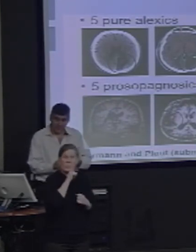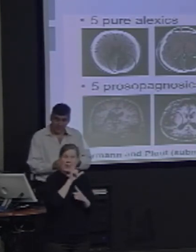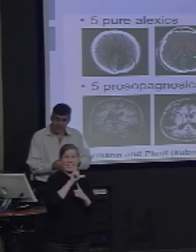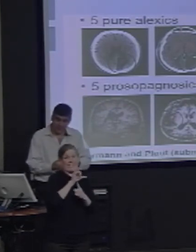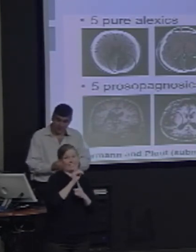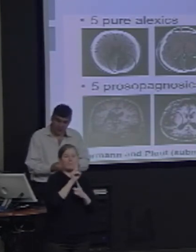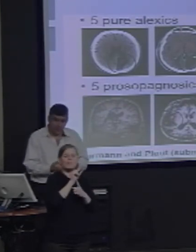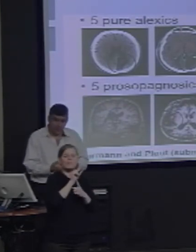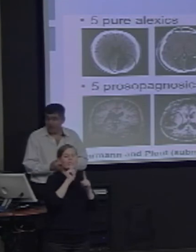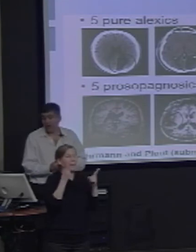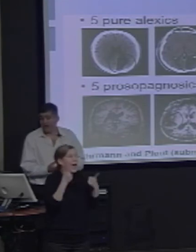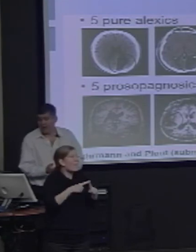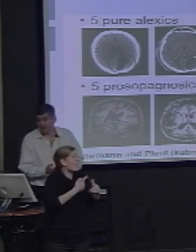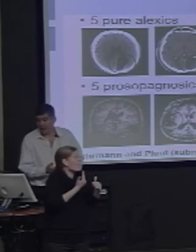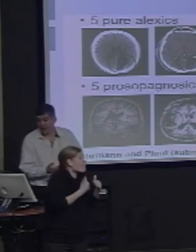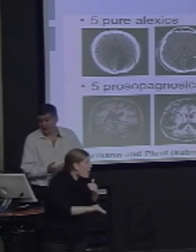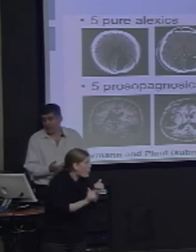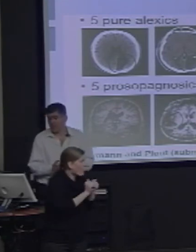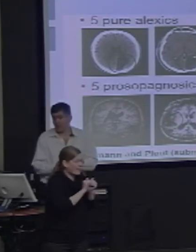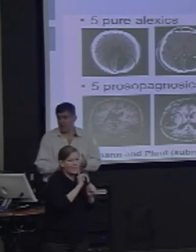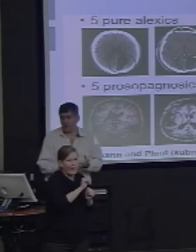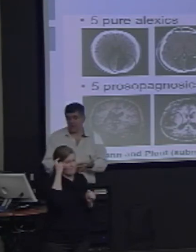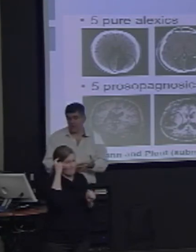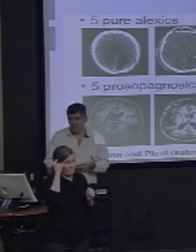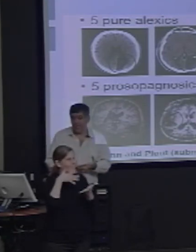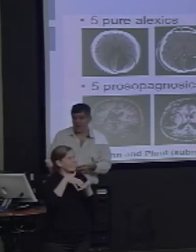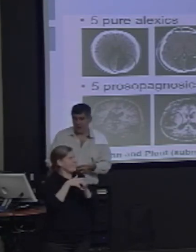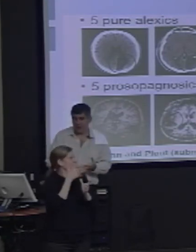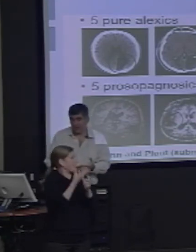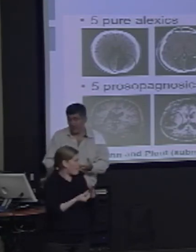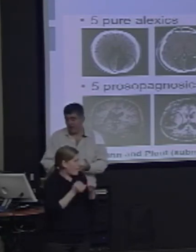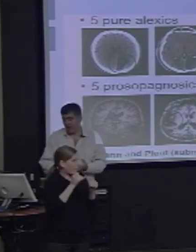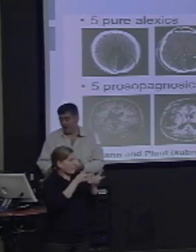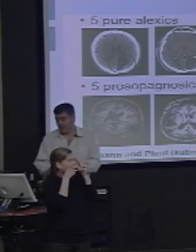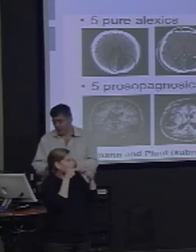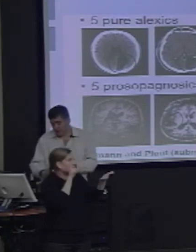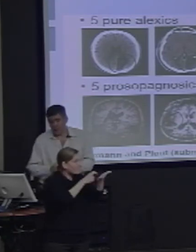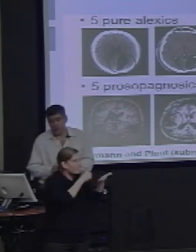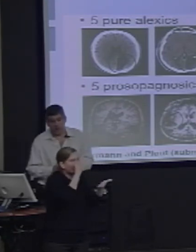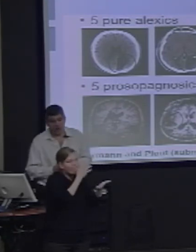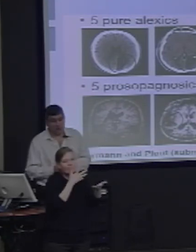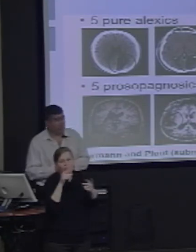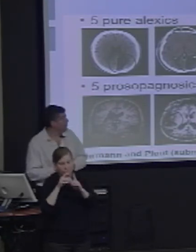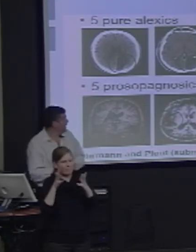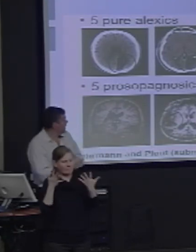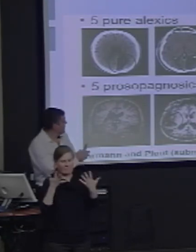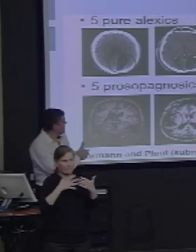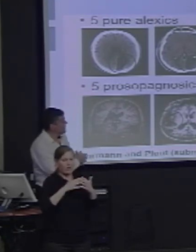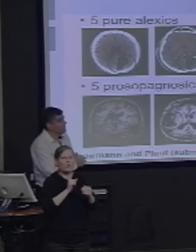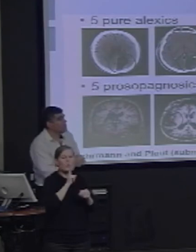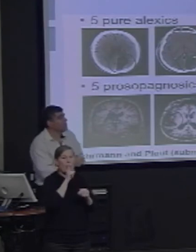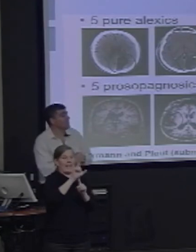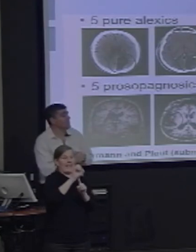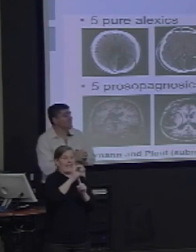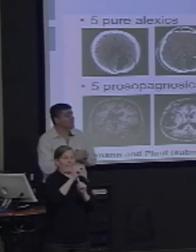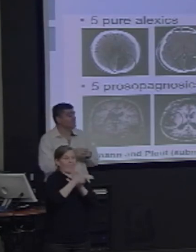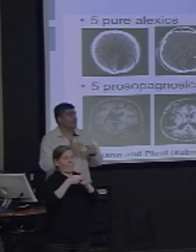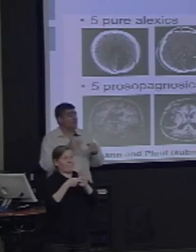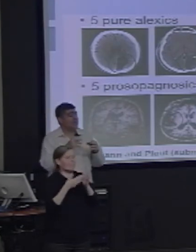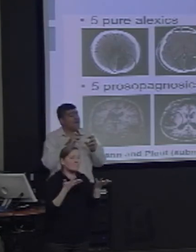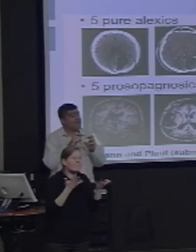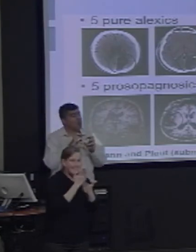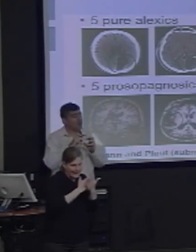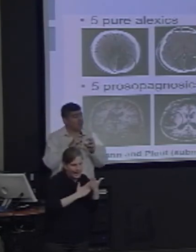bad face recognition, but don't have an explicit lesion. In other work, my colleague Marlene Berman has